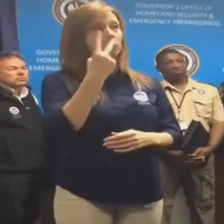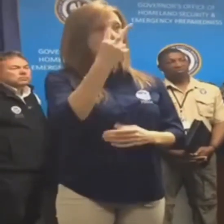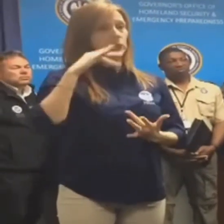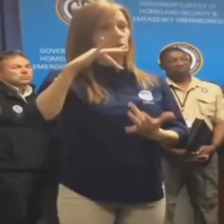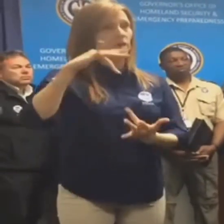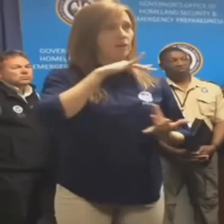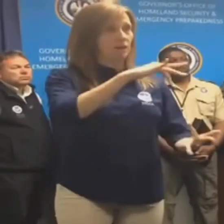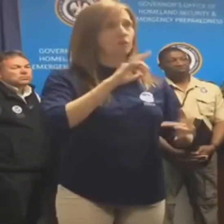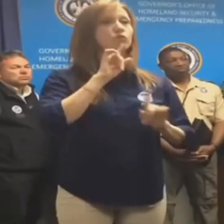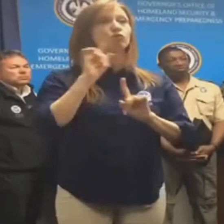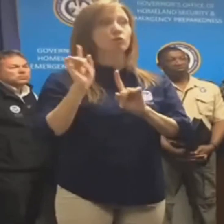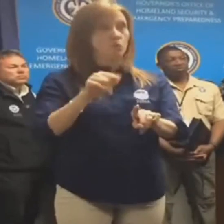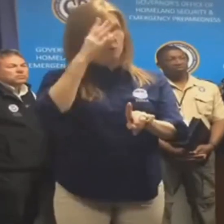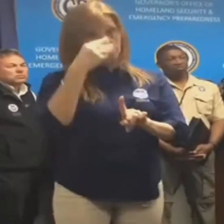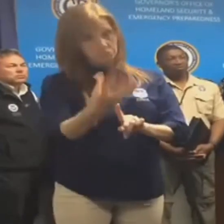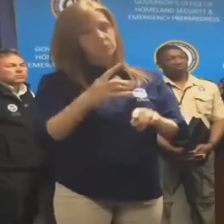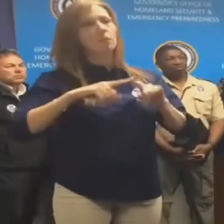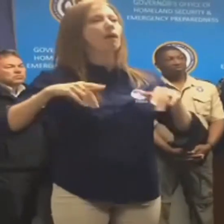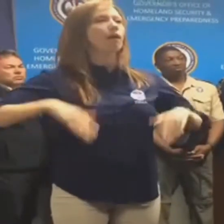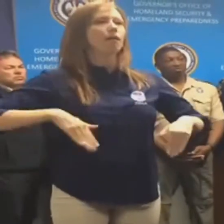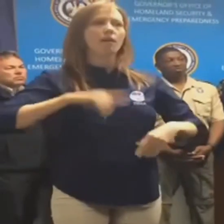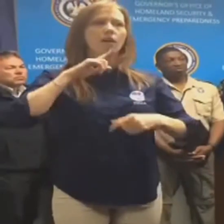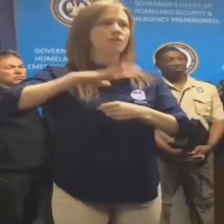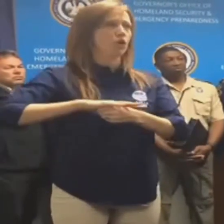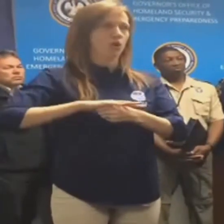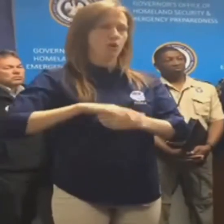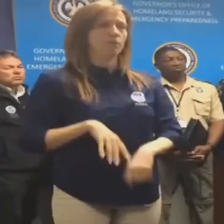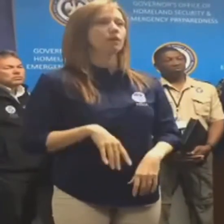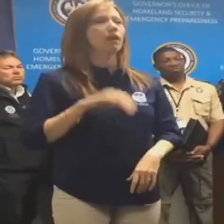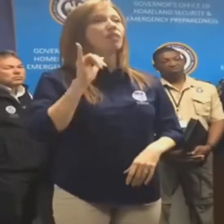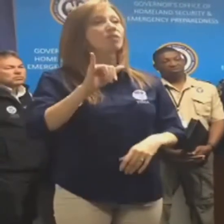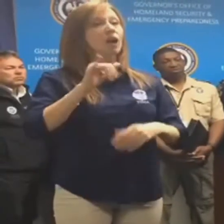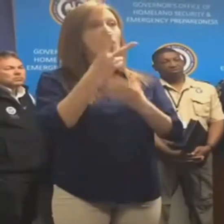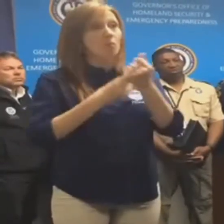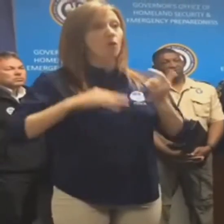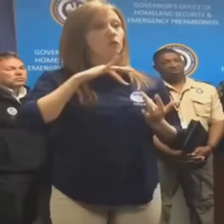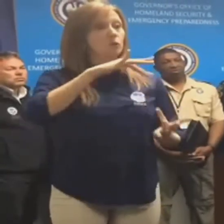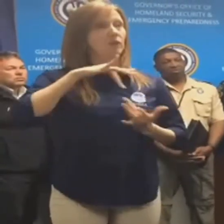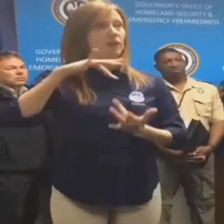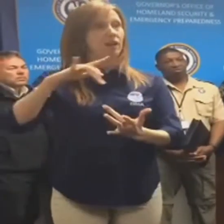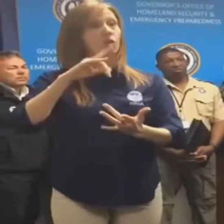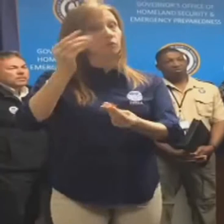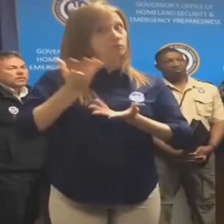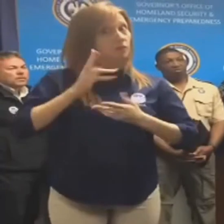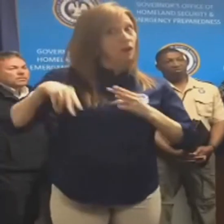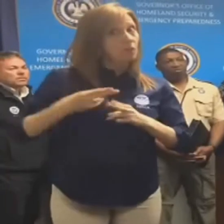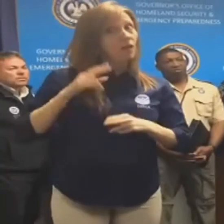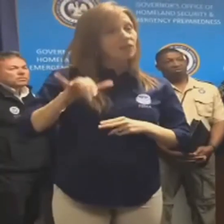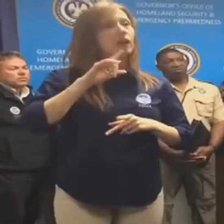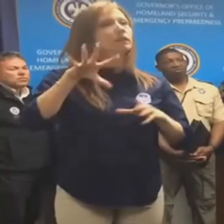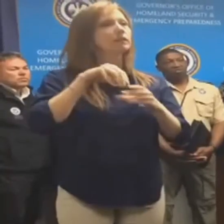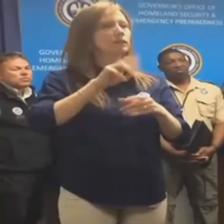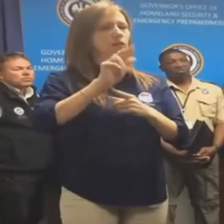few perils. At least two tornadoes have been reported in the state. They are as yet unconfirmed, and they are